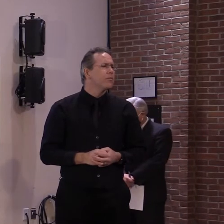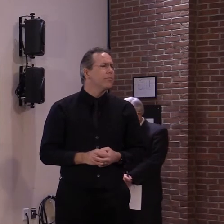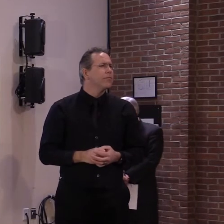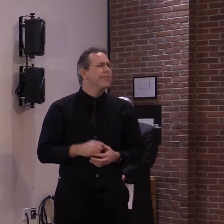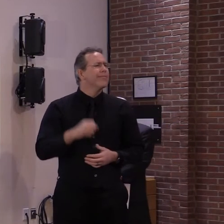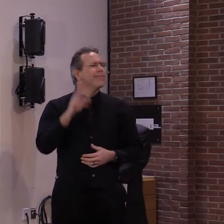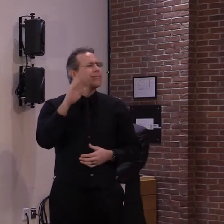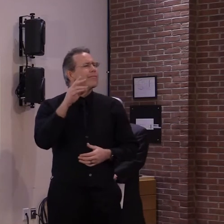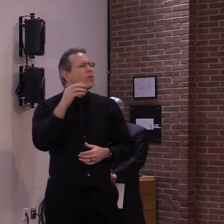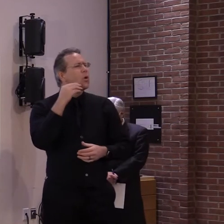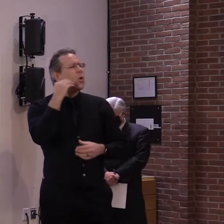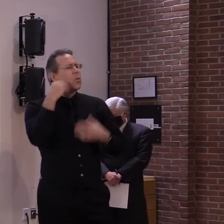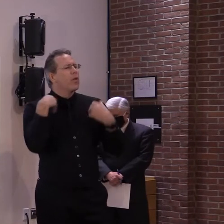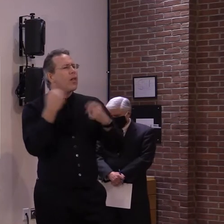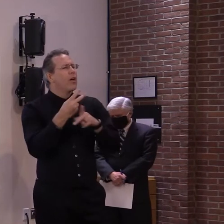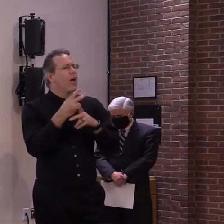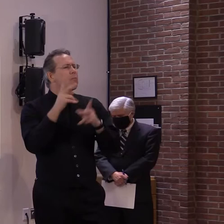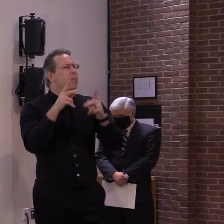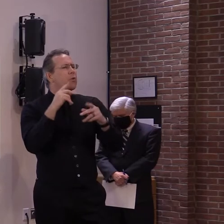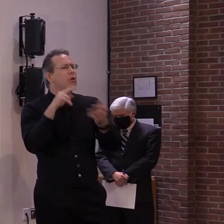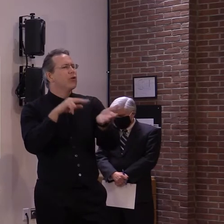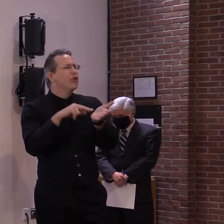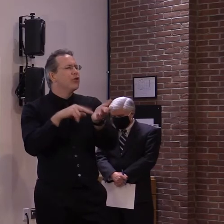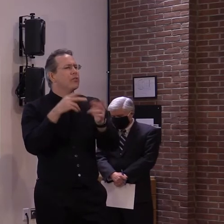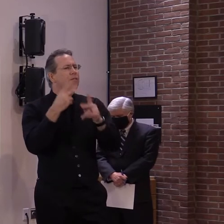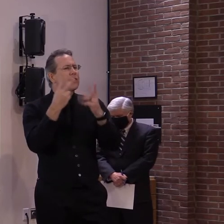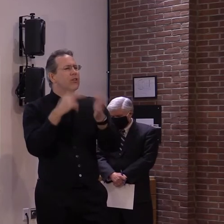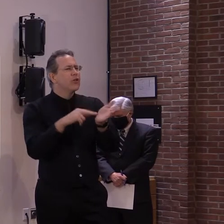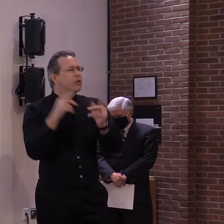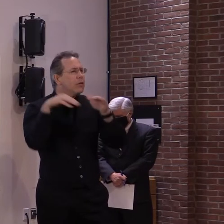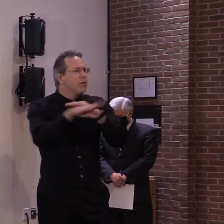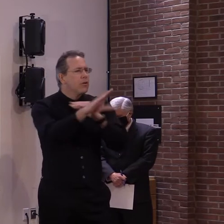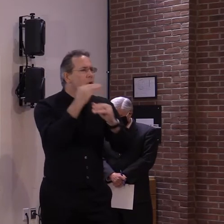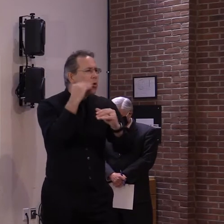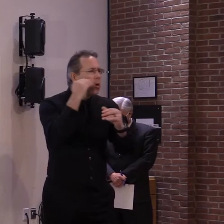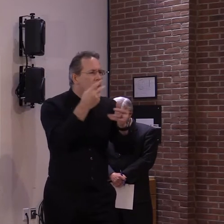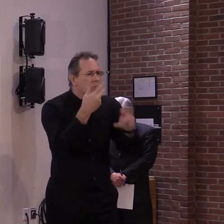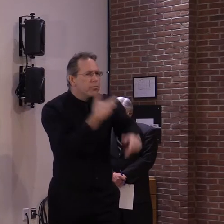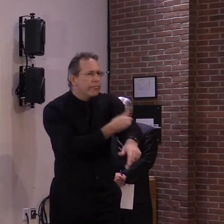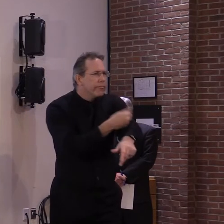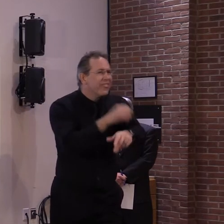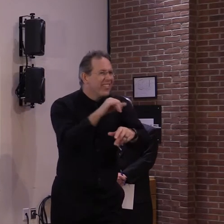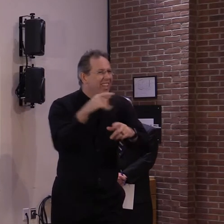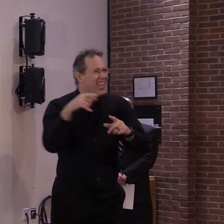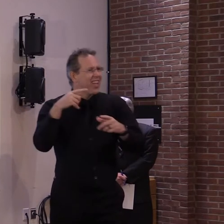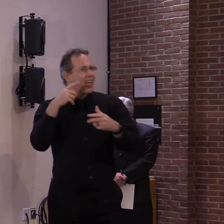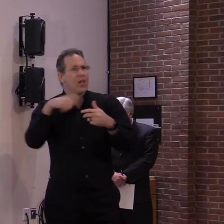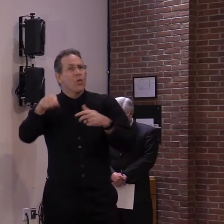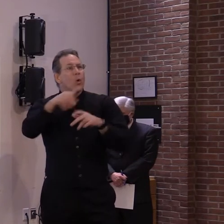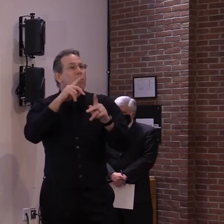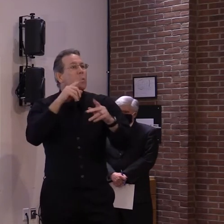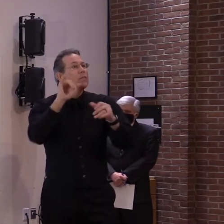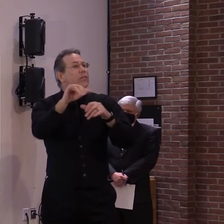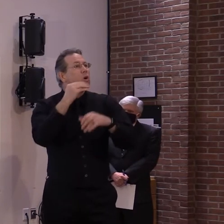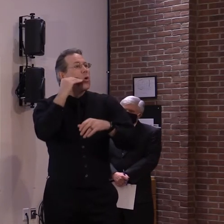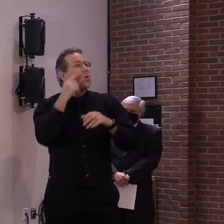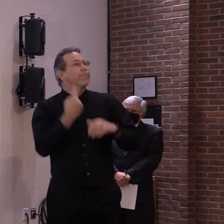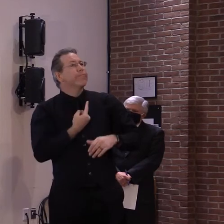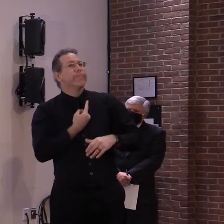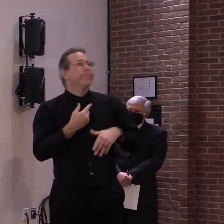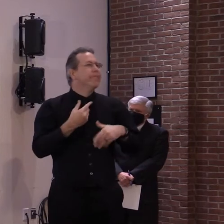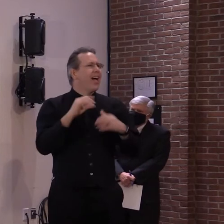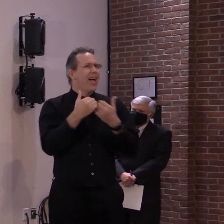working with them. But how do you reach out to them proactively to make sure they know about the